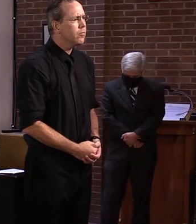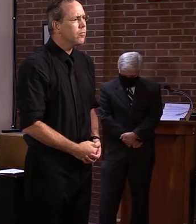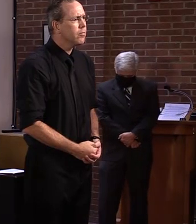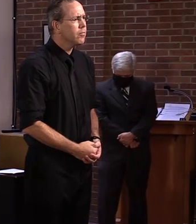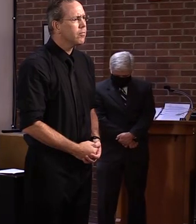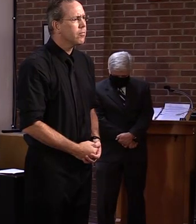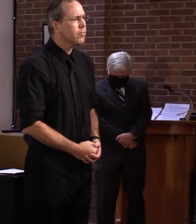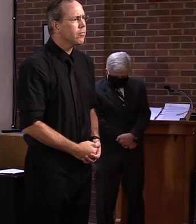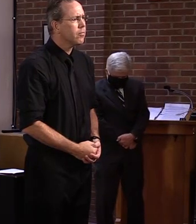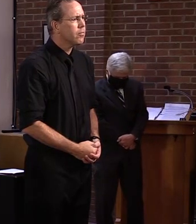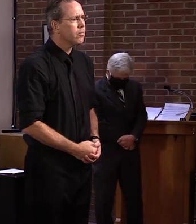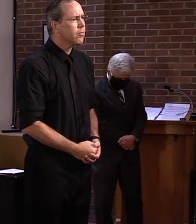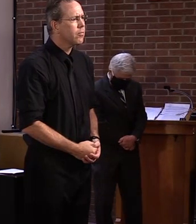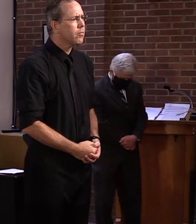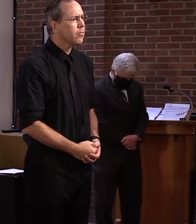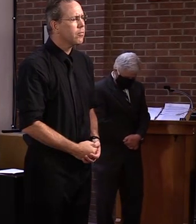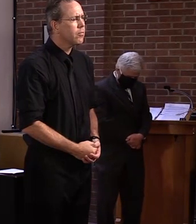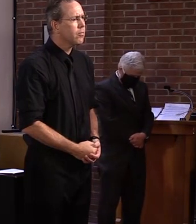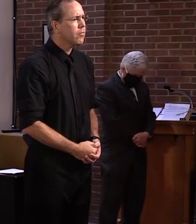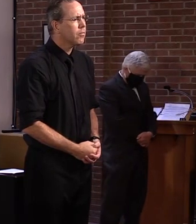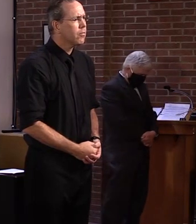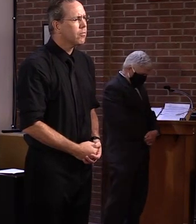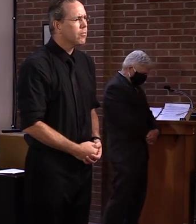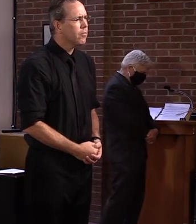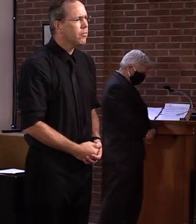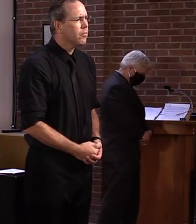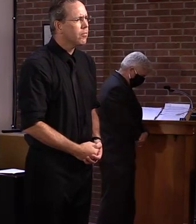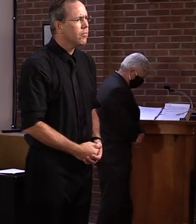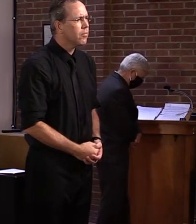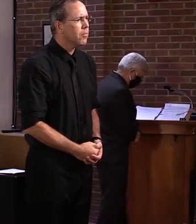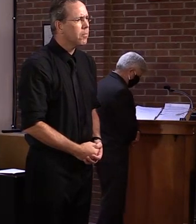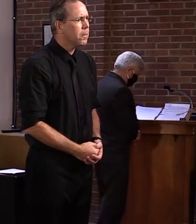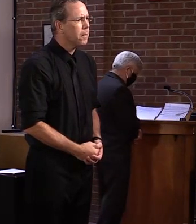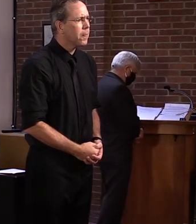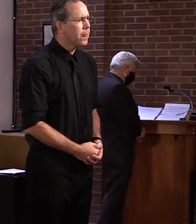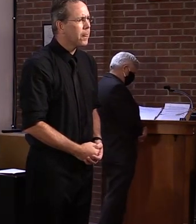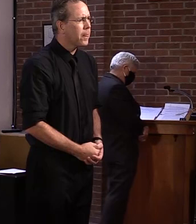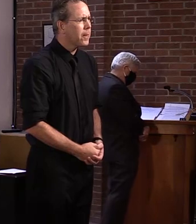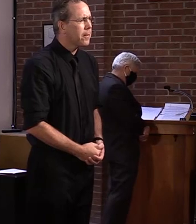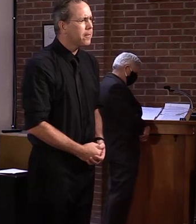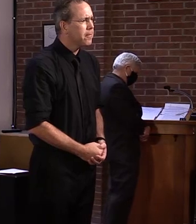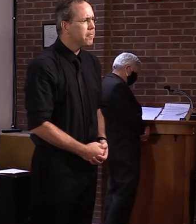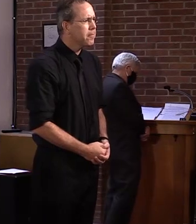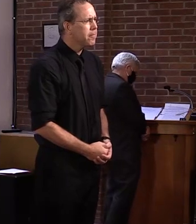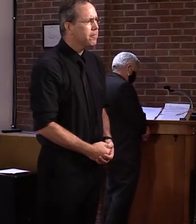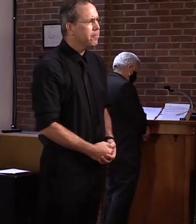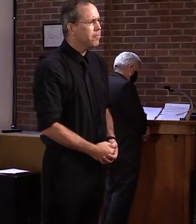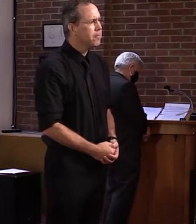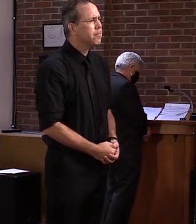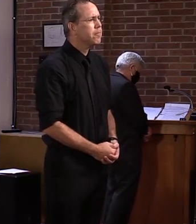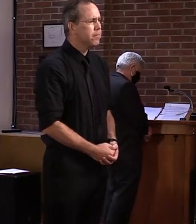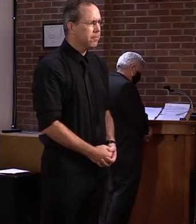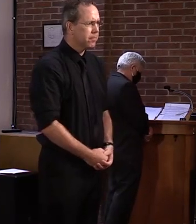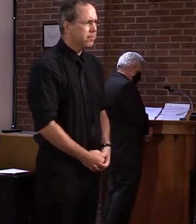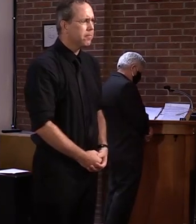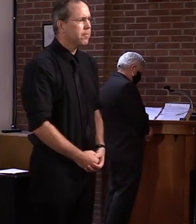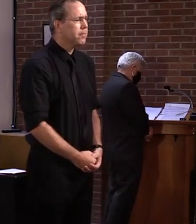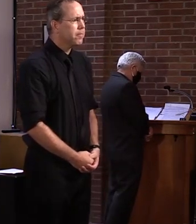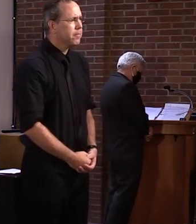plasma treatment, how confident are you